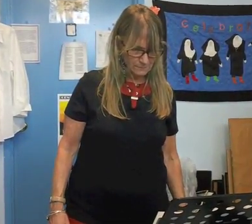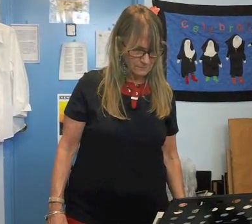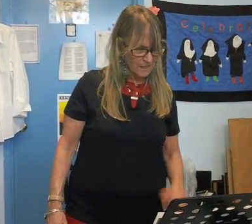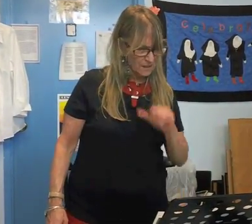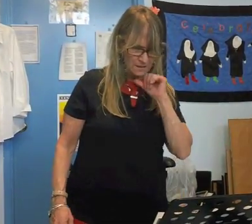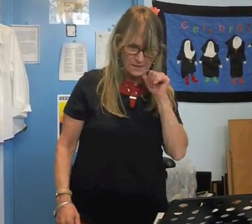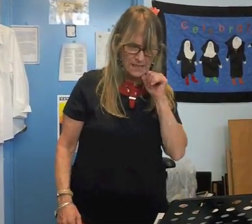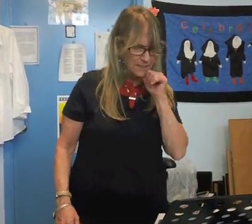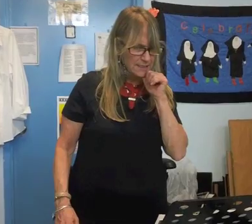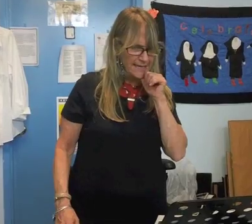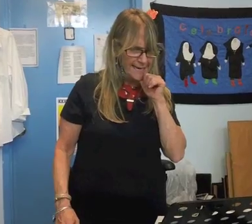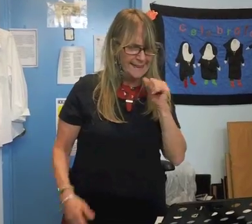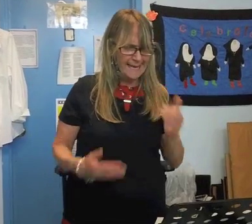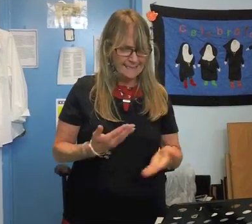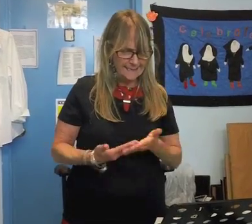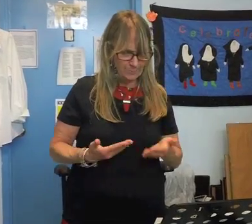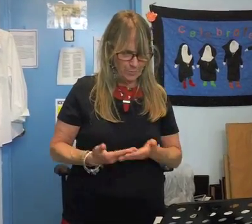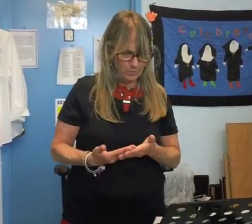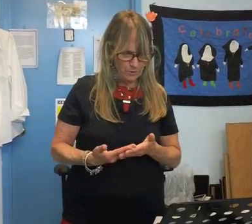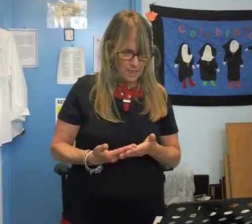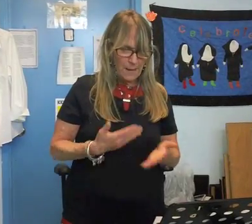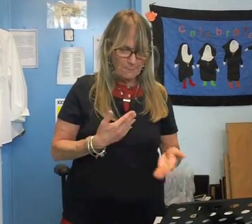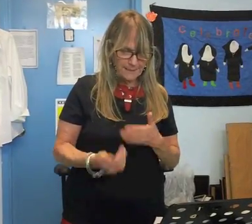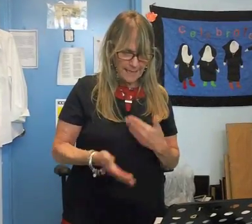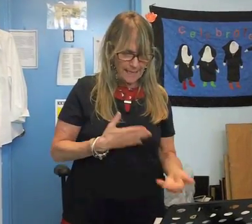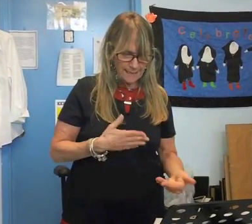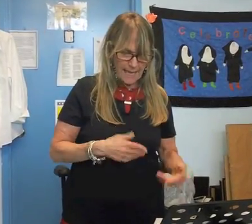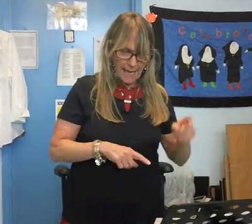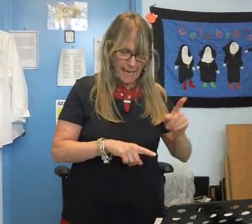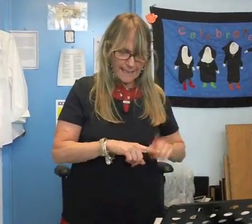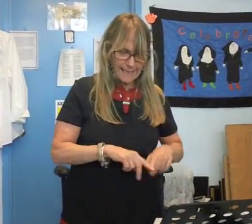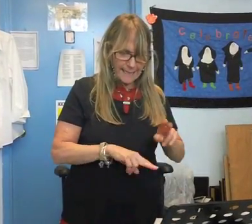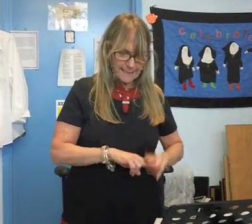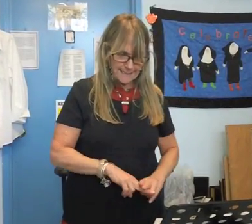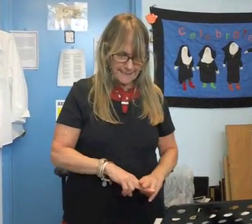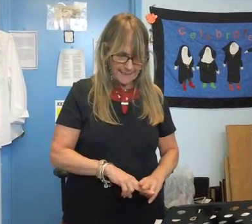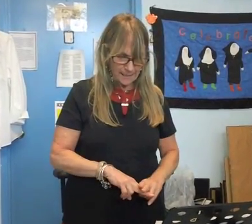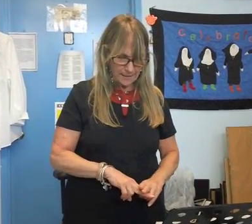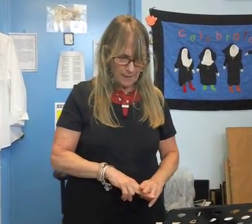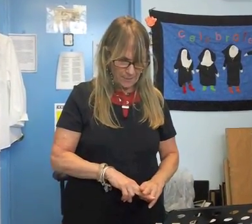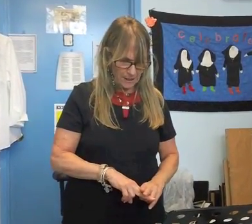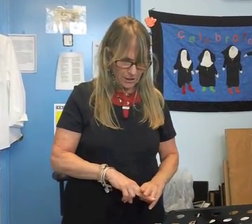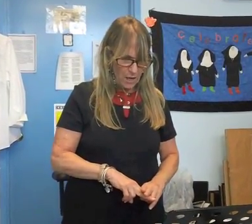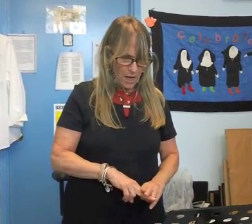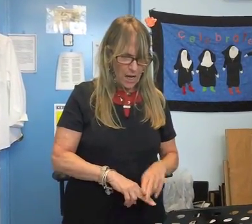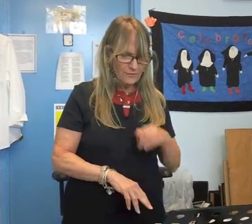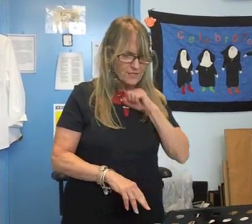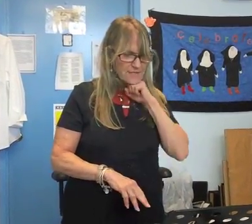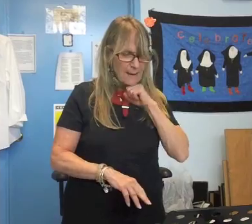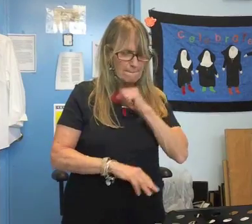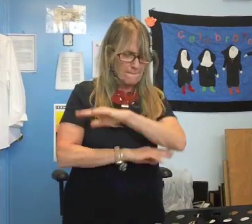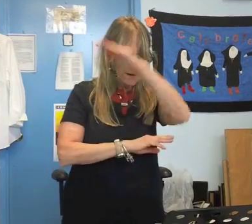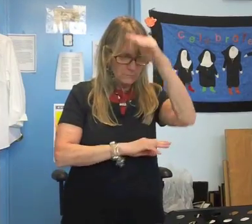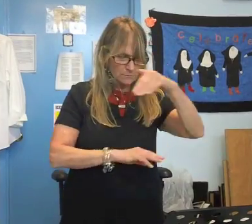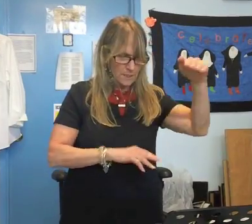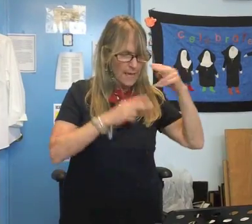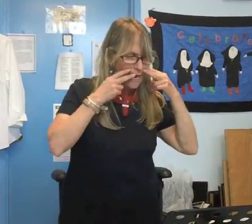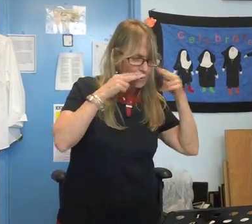it ain't that simple besides I can't sit here up here on this mountain and